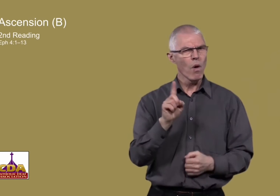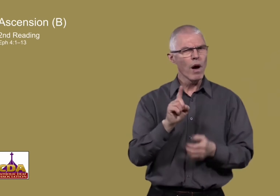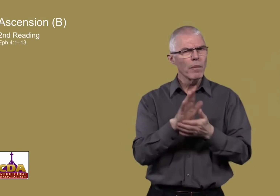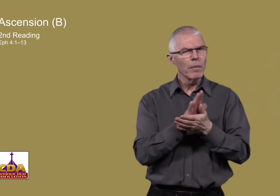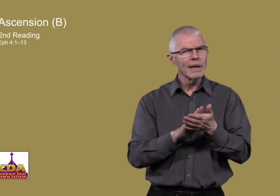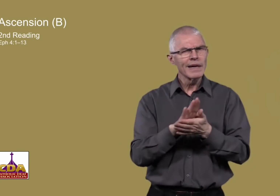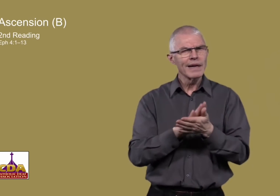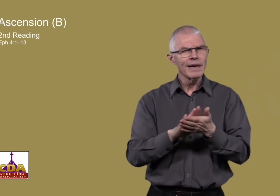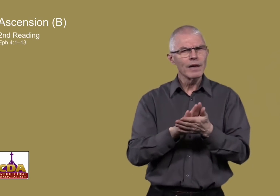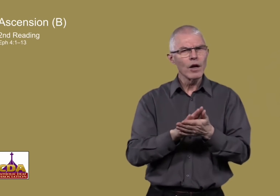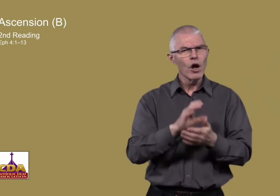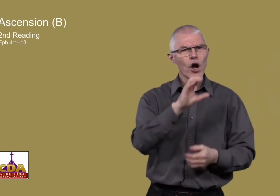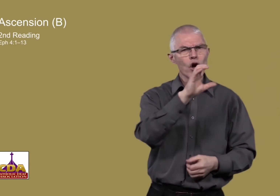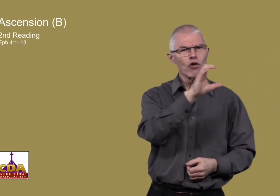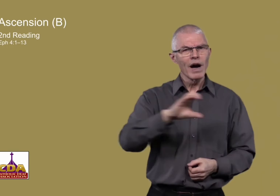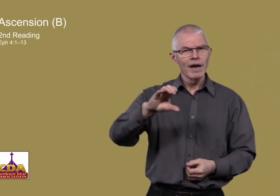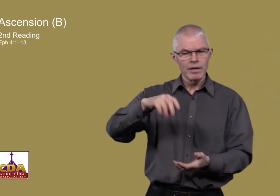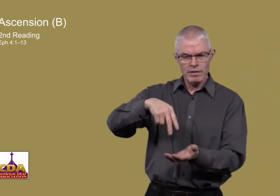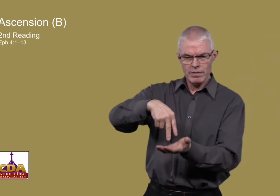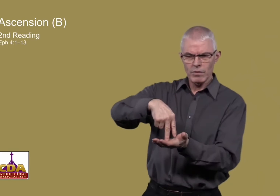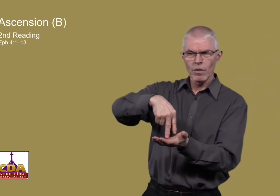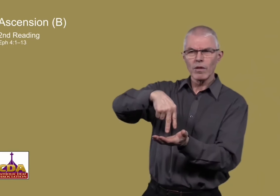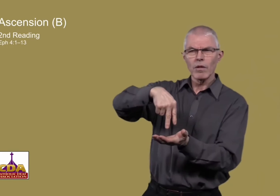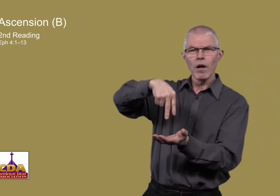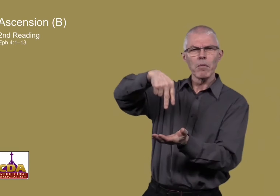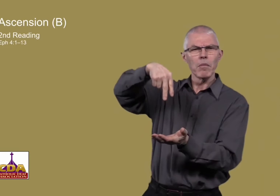But what does it mean that Christ went up?